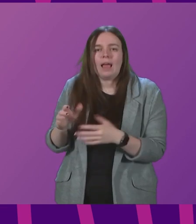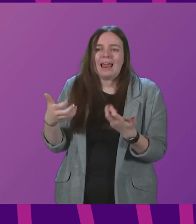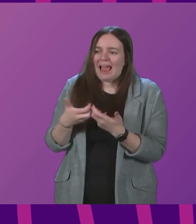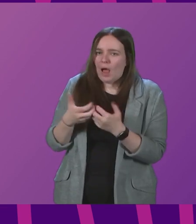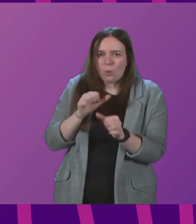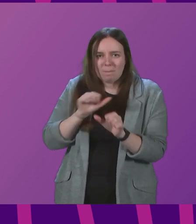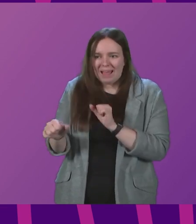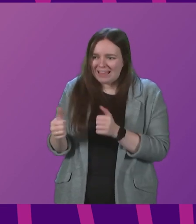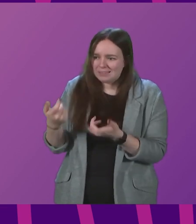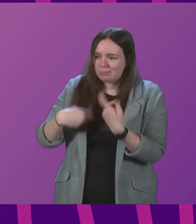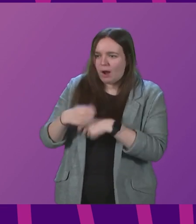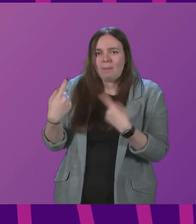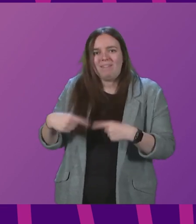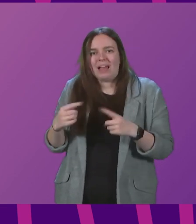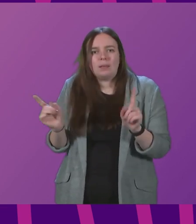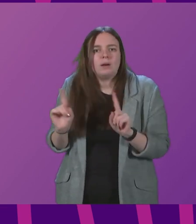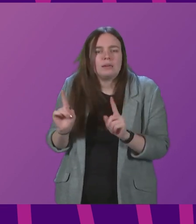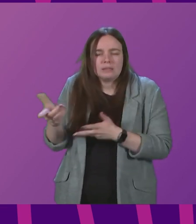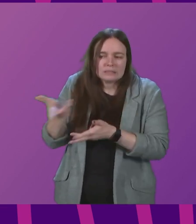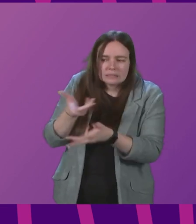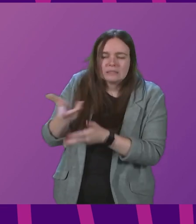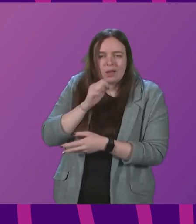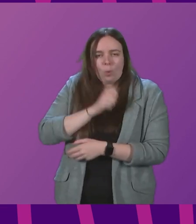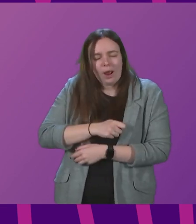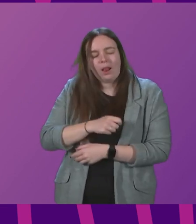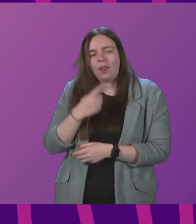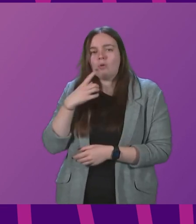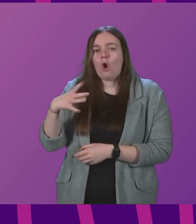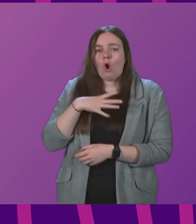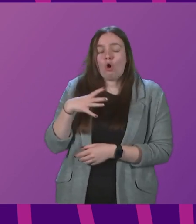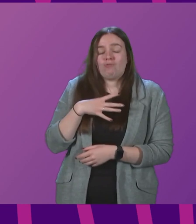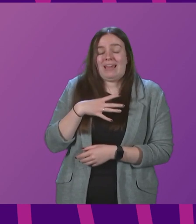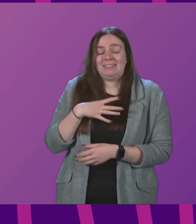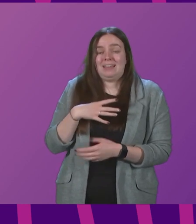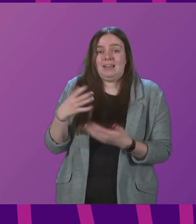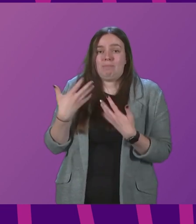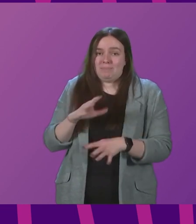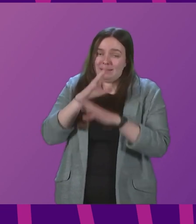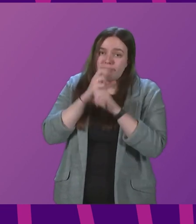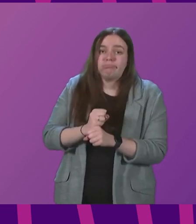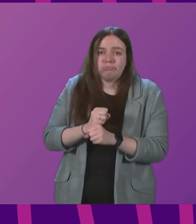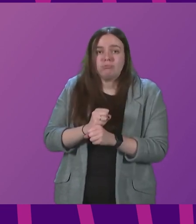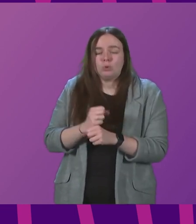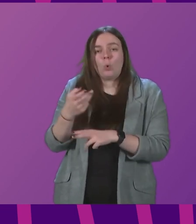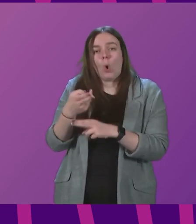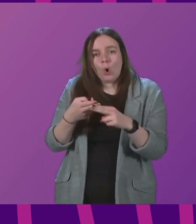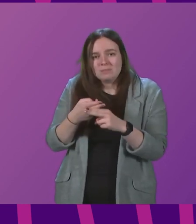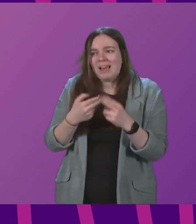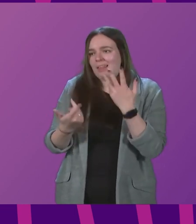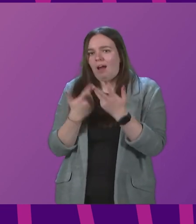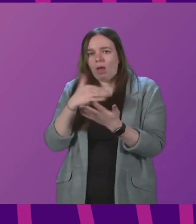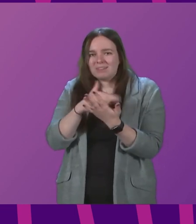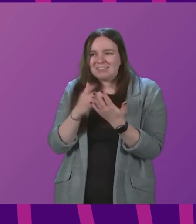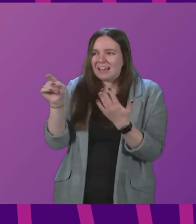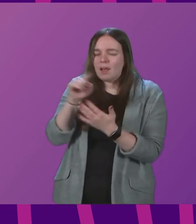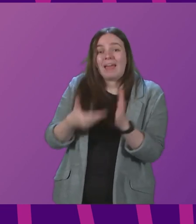is best to make that available in. We have already given commitments to hospitality in other sectors.